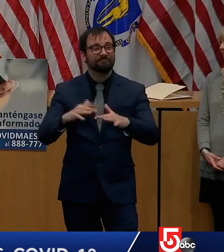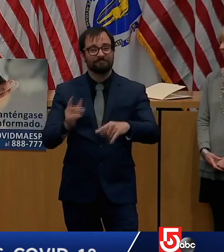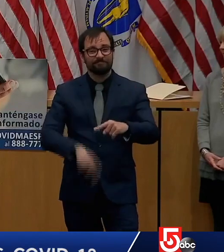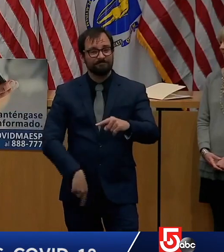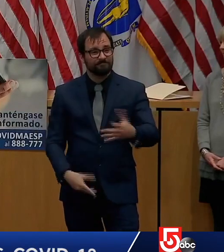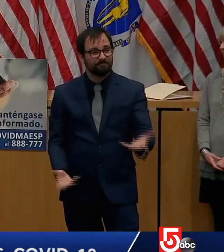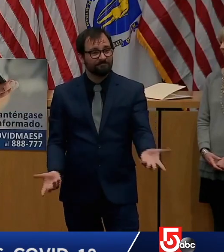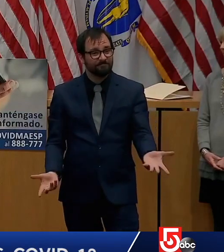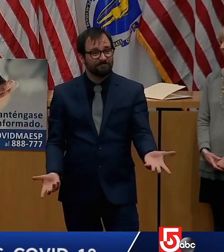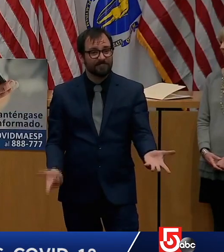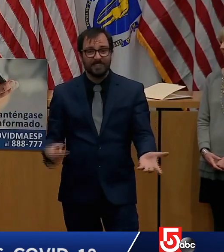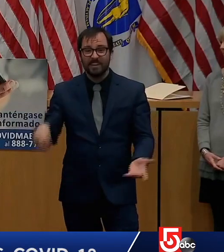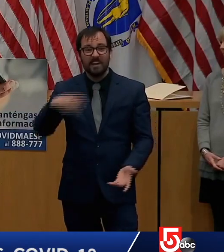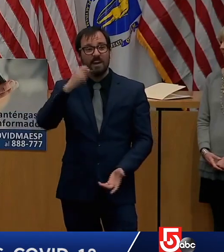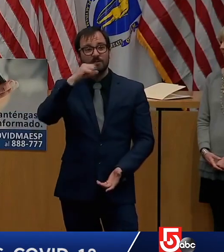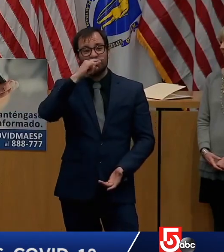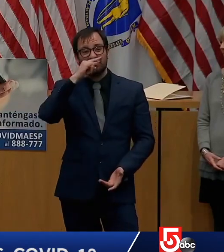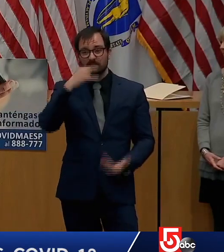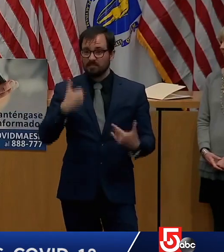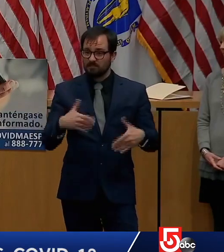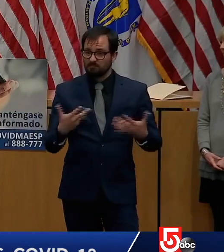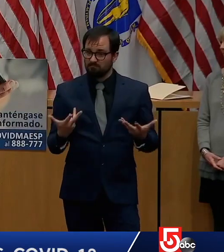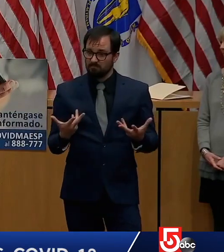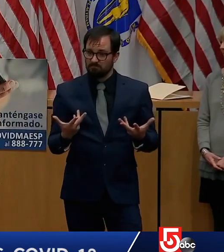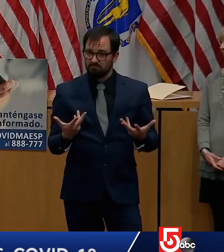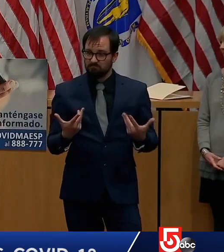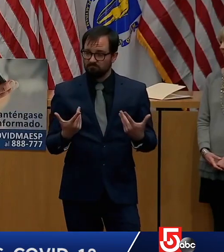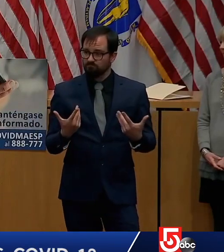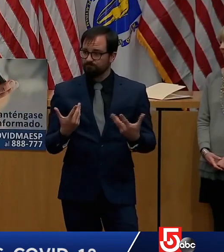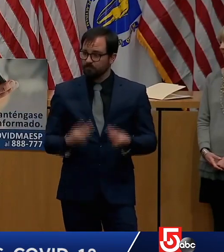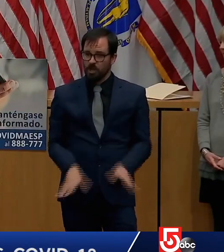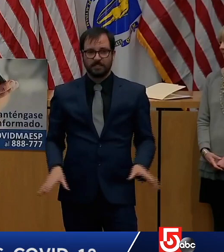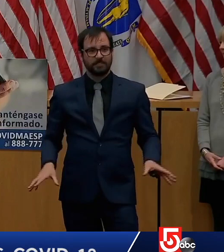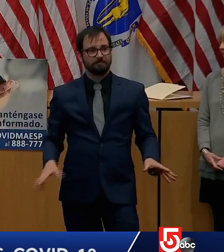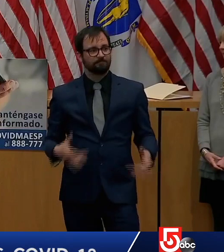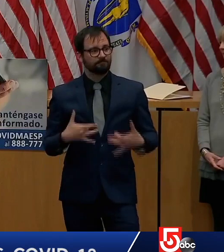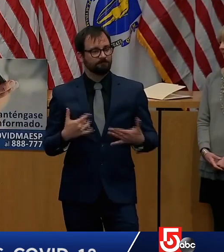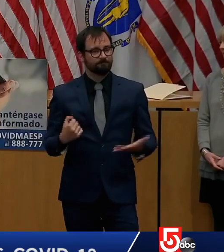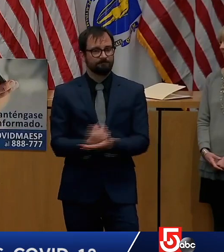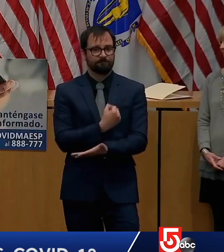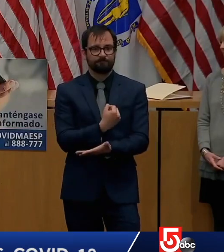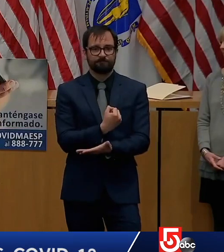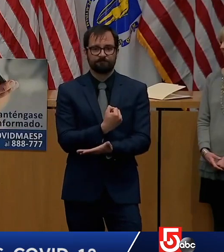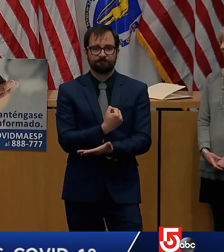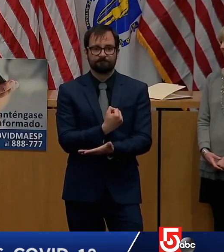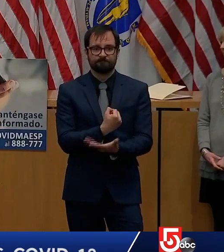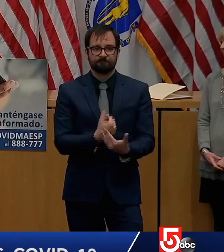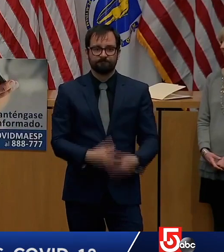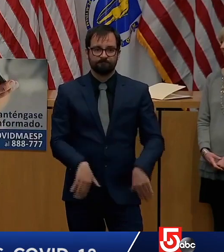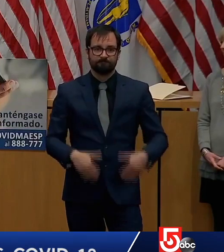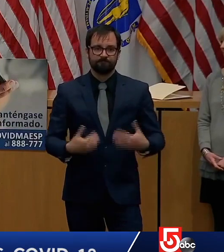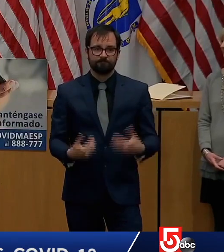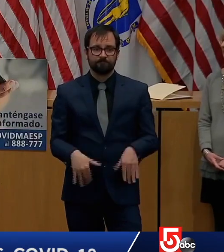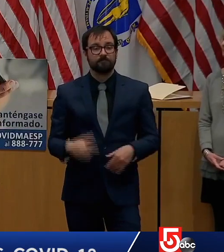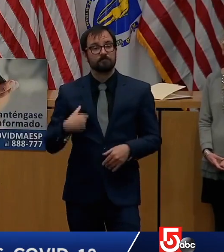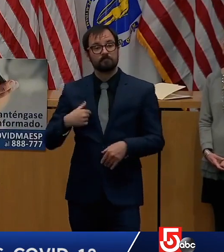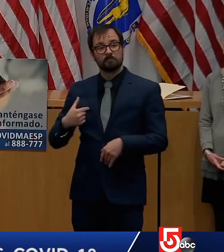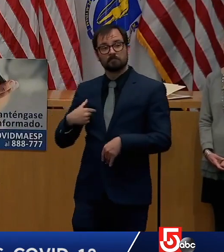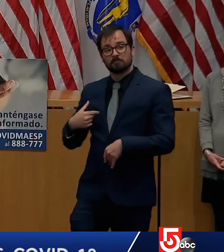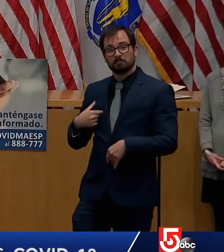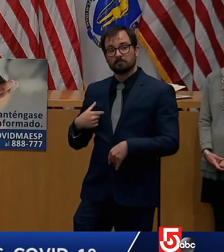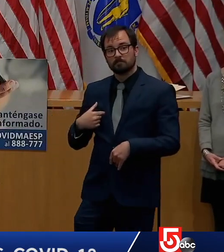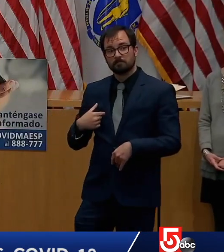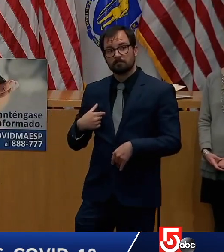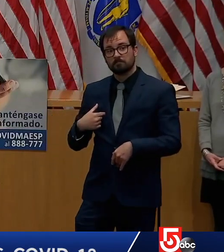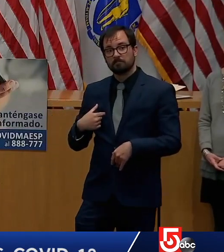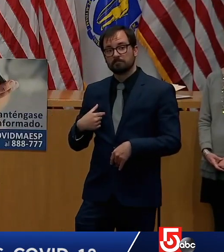I we live right across the street from the town common in Swampscott. And every year one of our favorite days is just sit